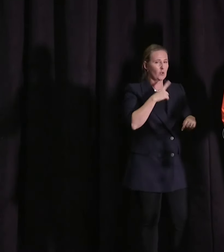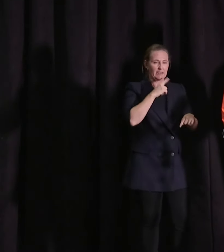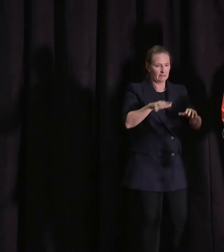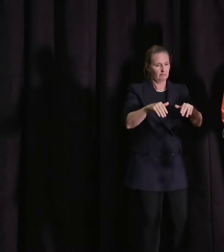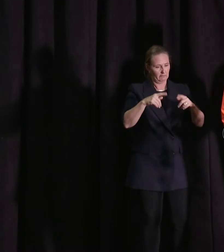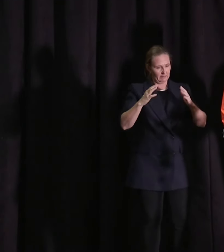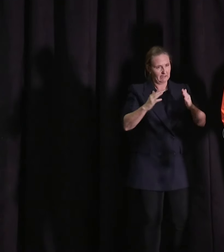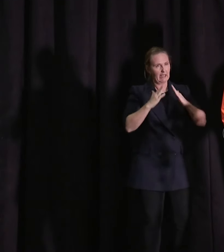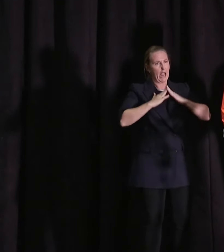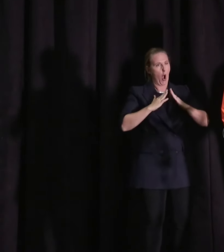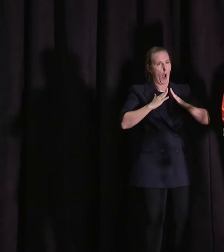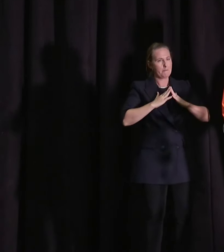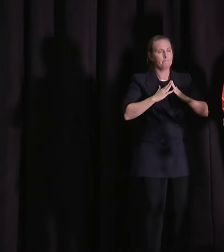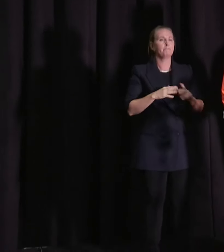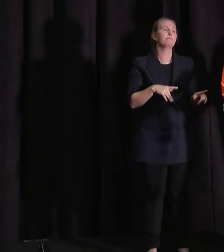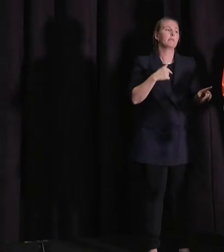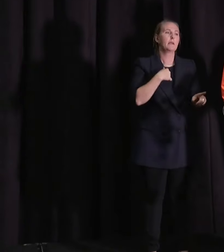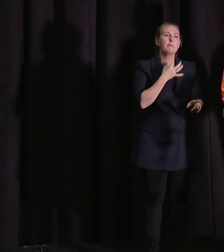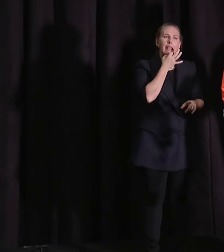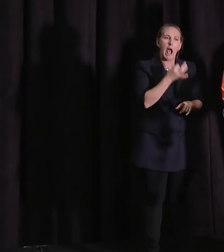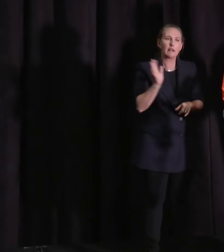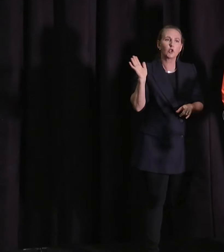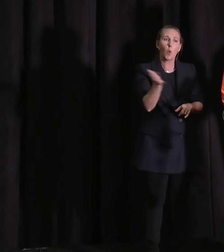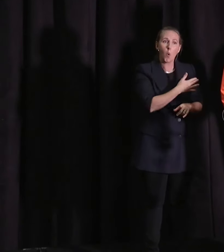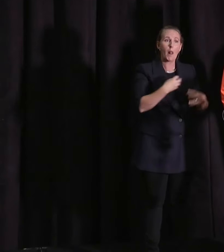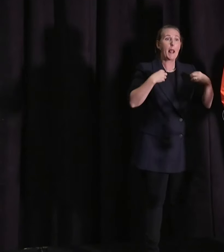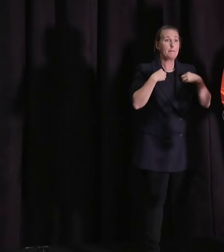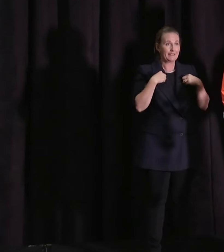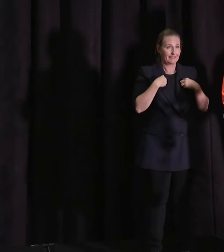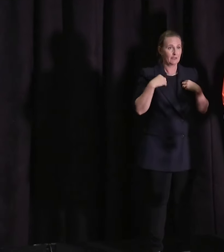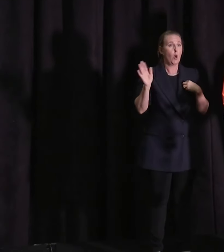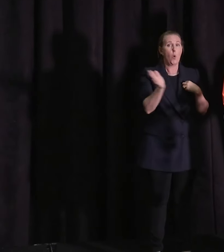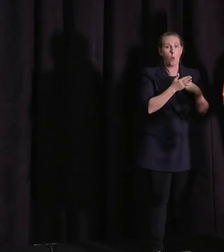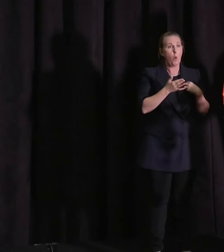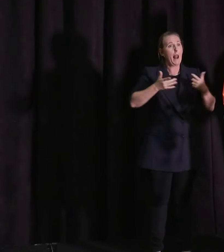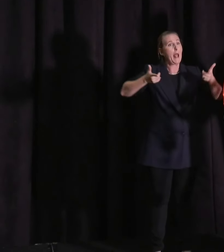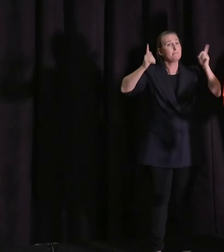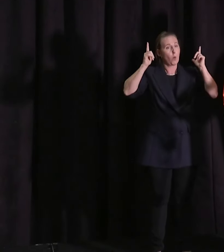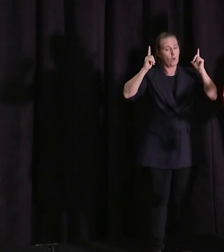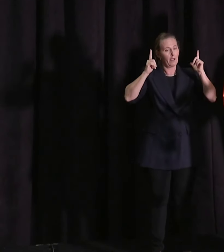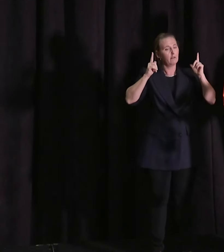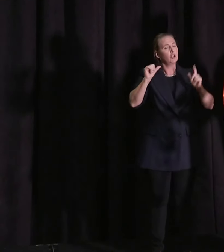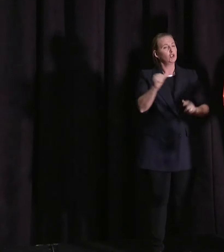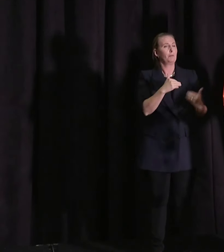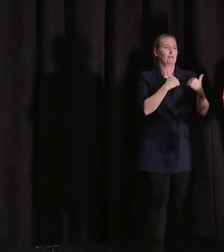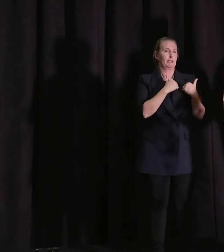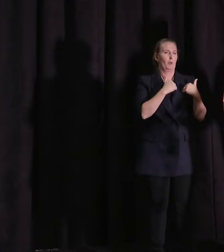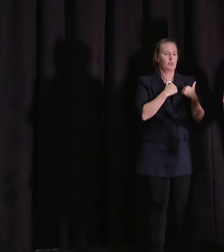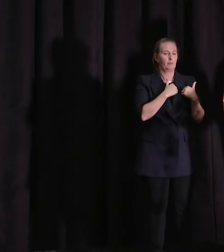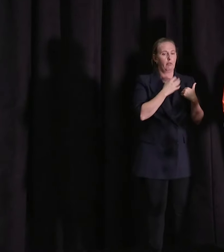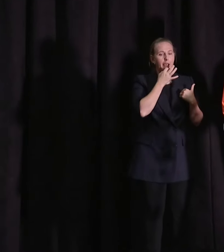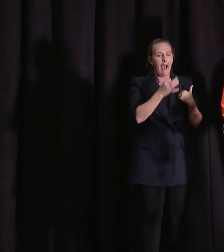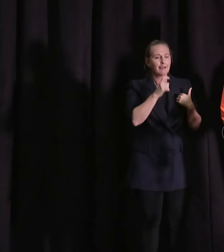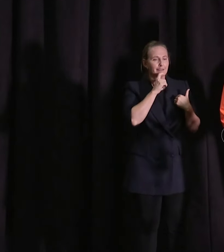travel? So I'd ask all businesses and all employers to be responsible in what they're asking of their staff. Now, there are some